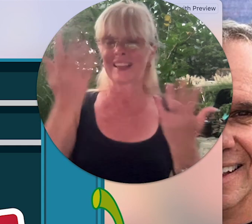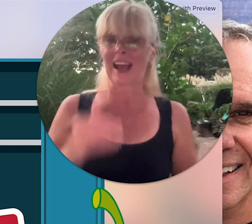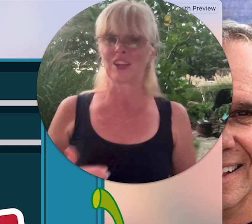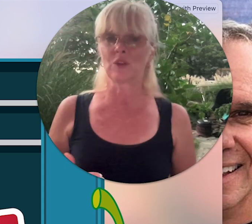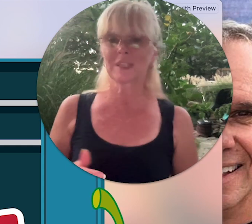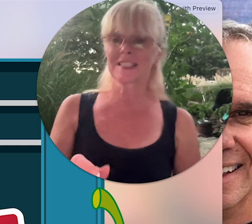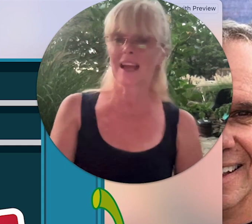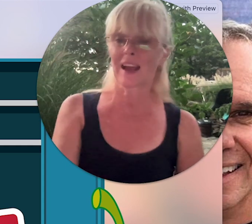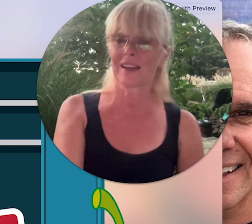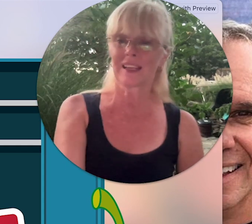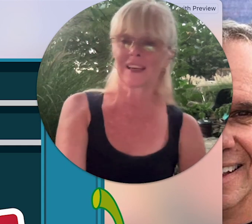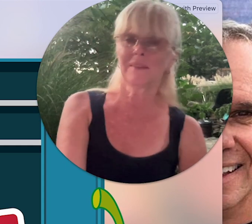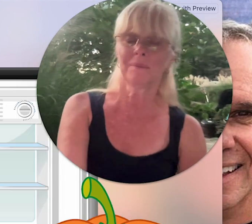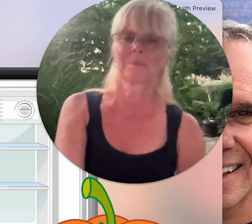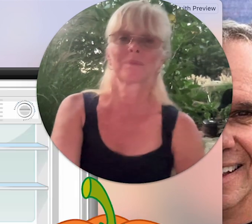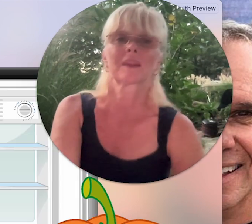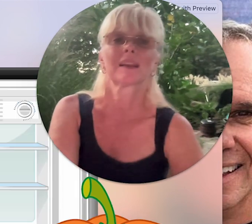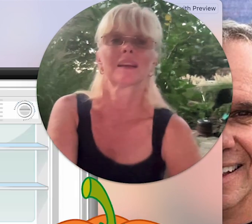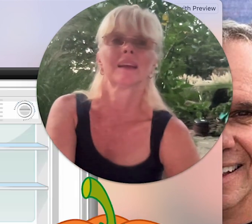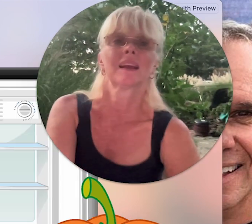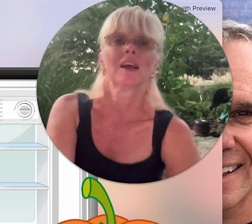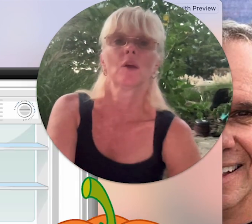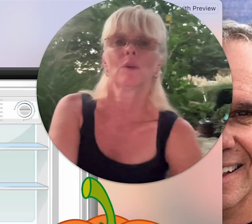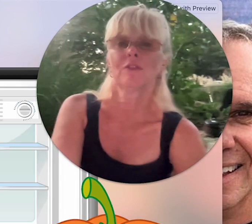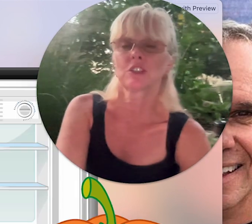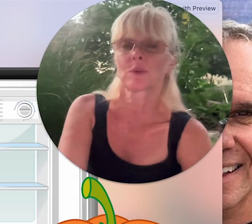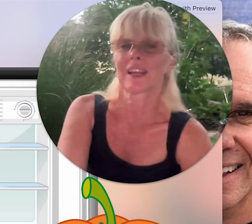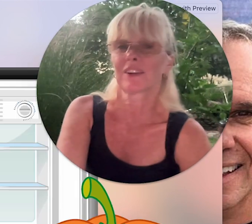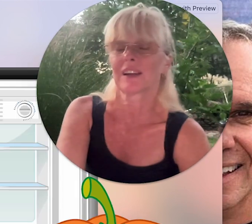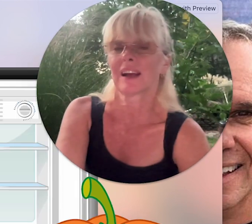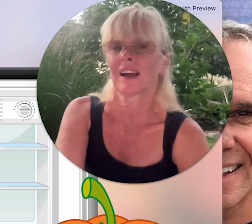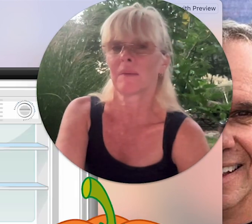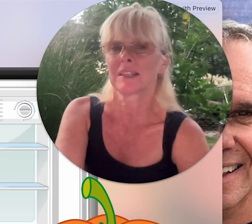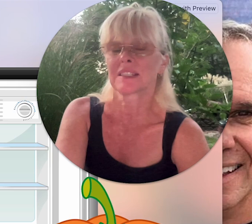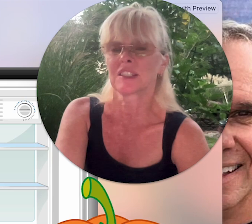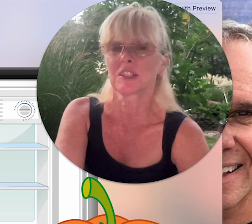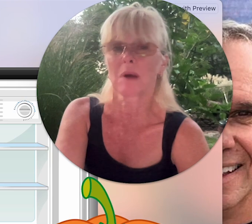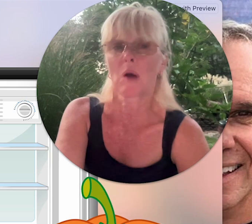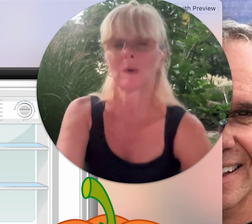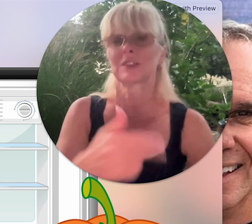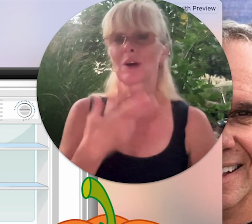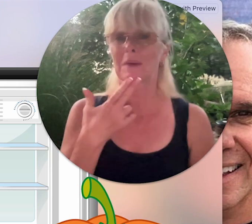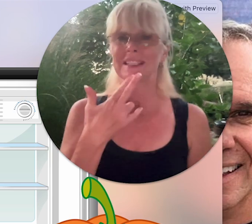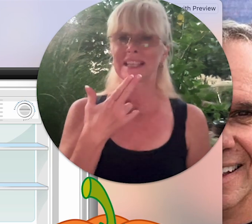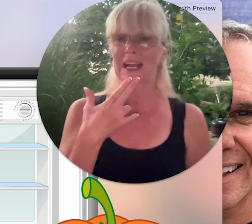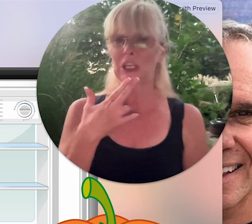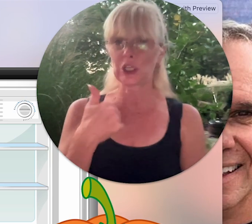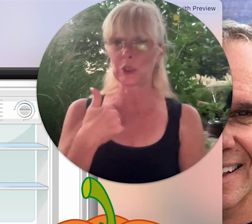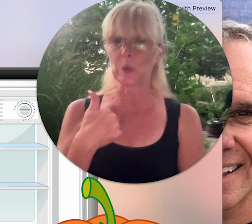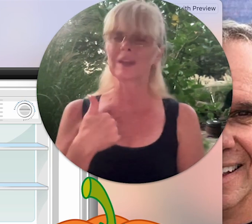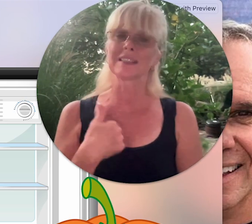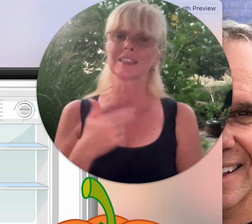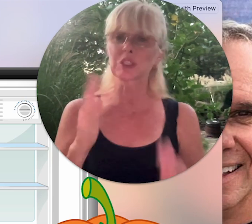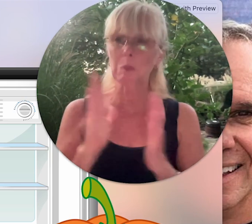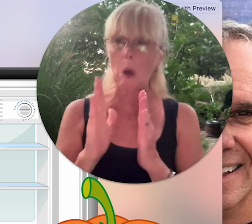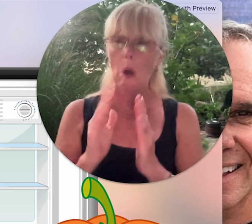that you can decide again refrigerator this is a small one so I might sign cute because it's small